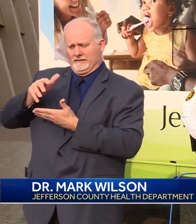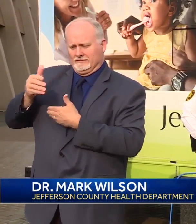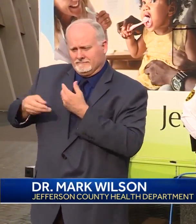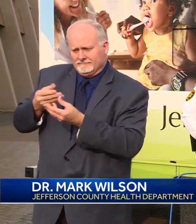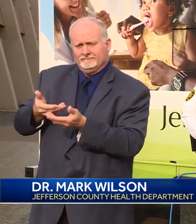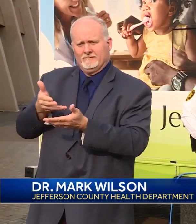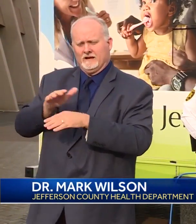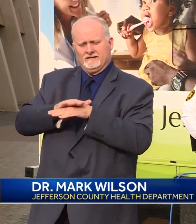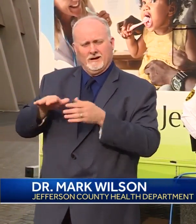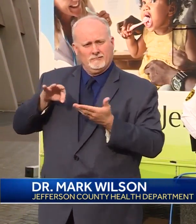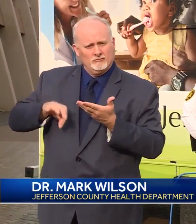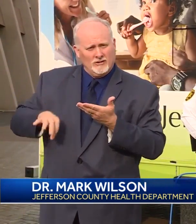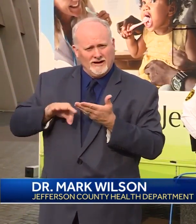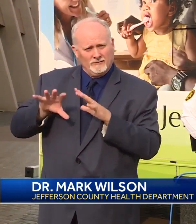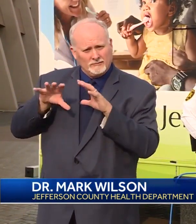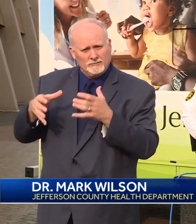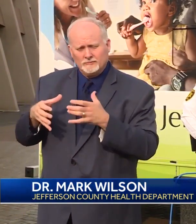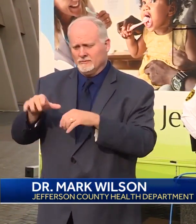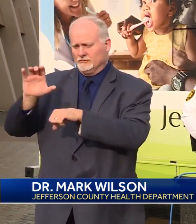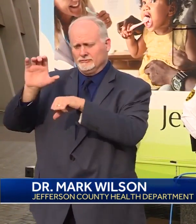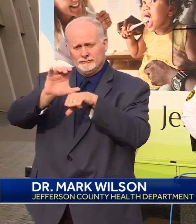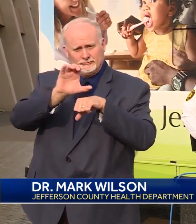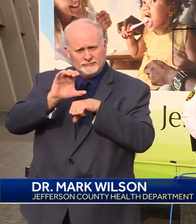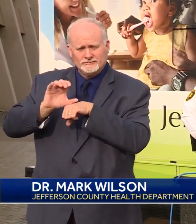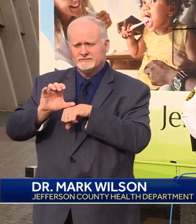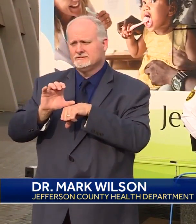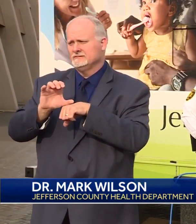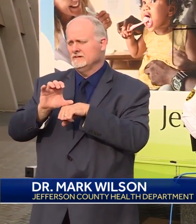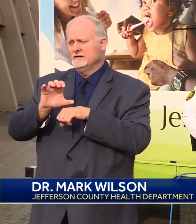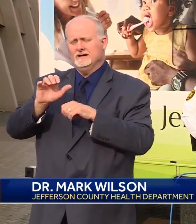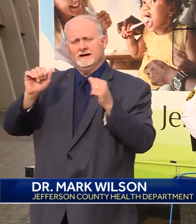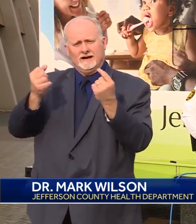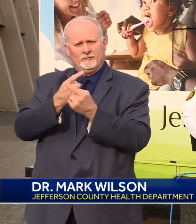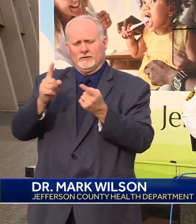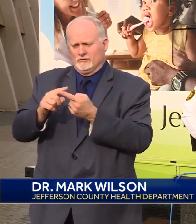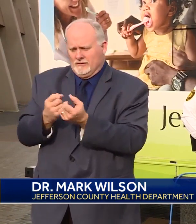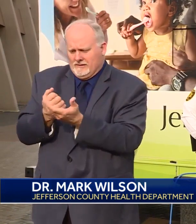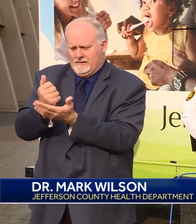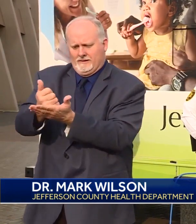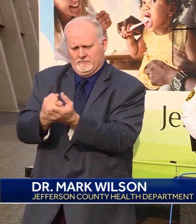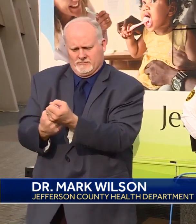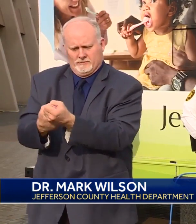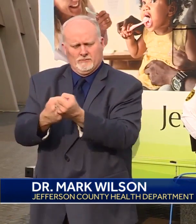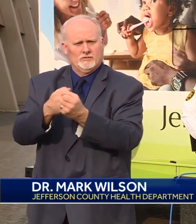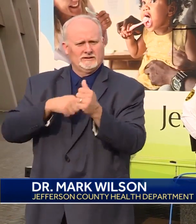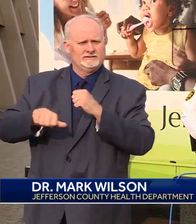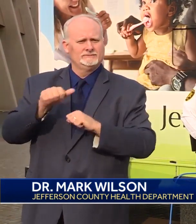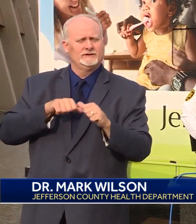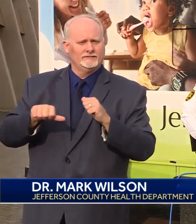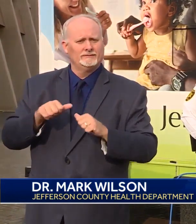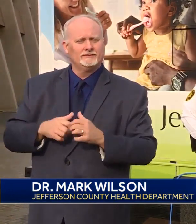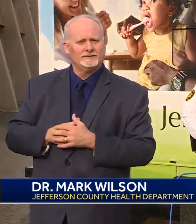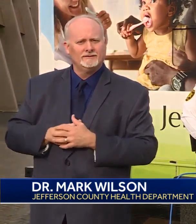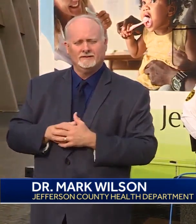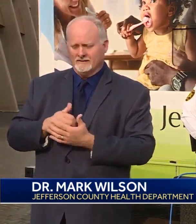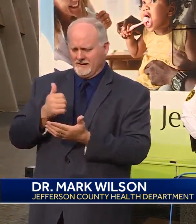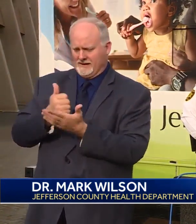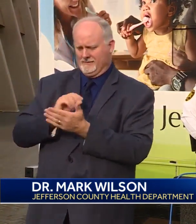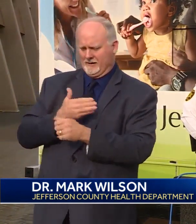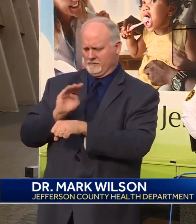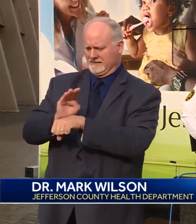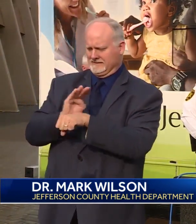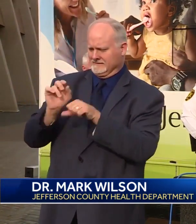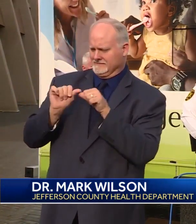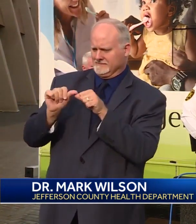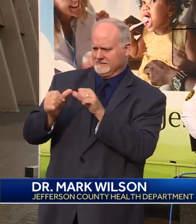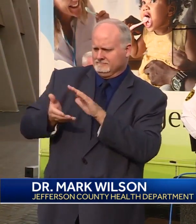non-profit community, churches, everybody to help support one another, help keep our businesses